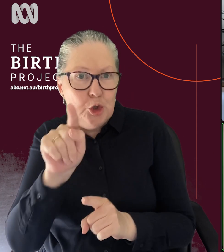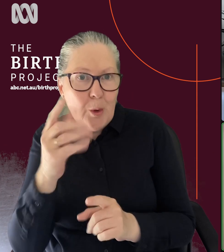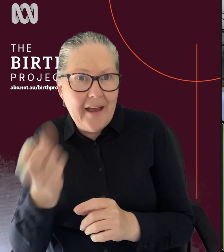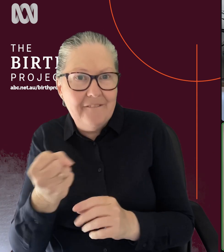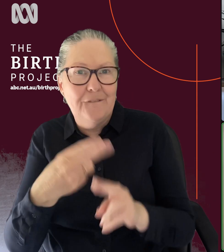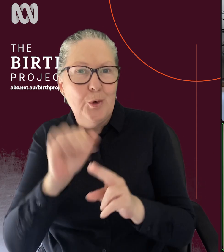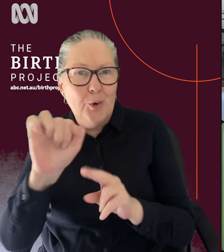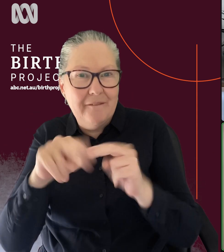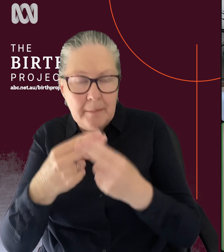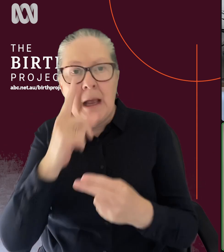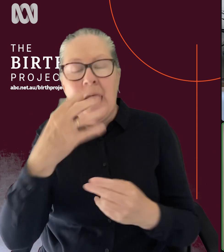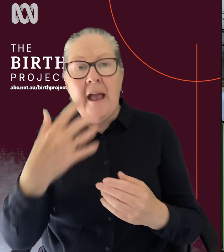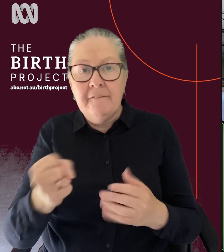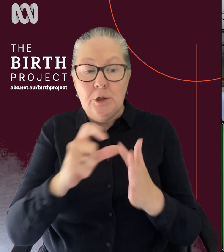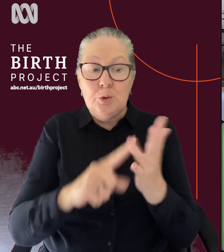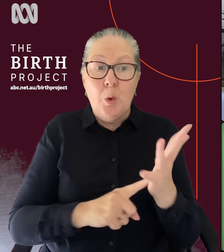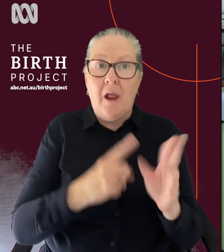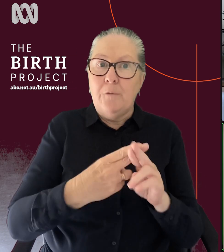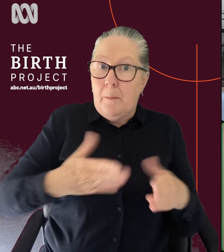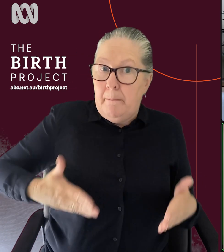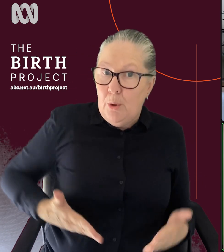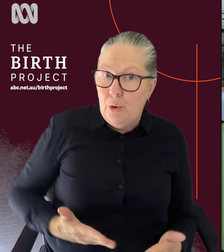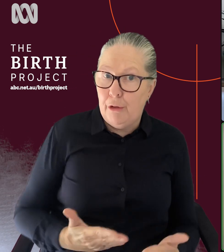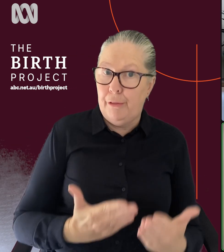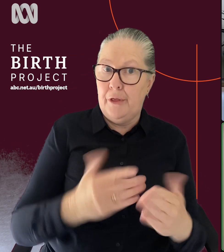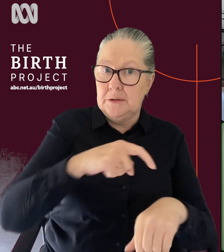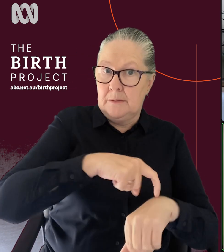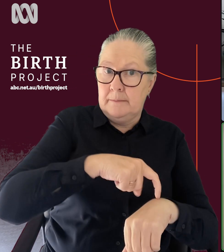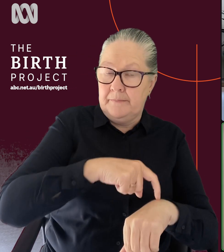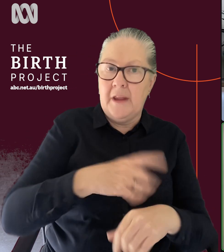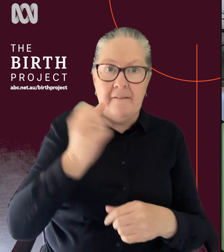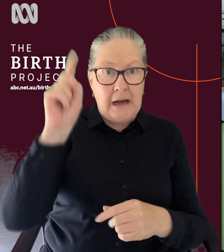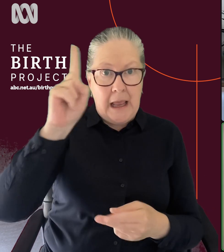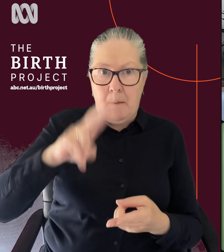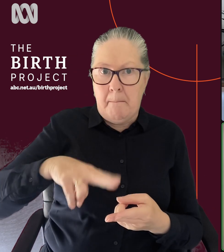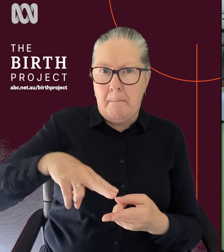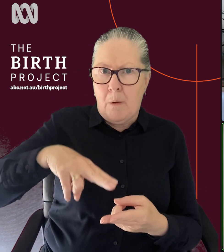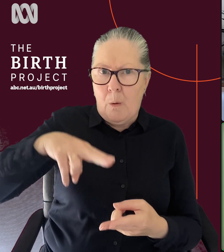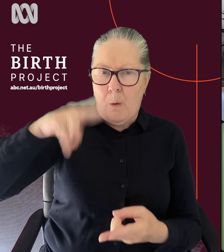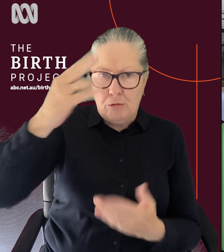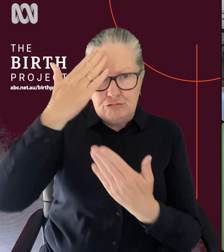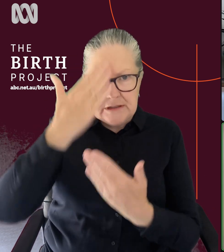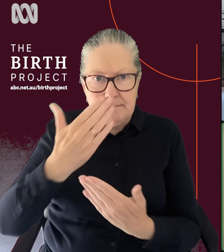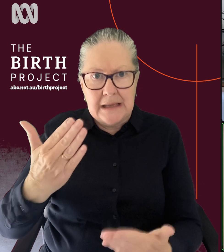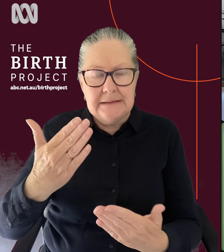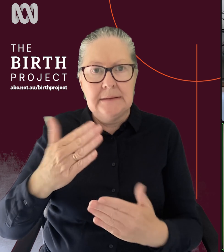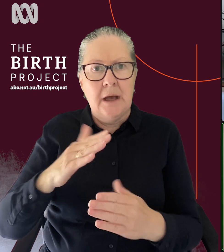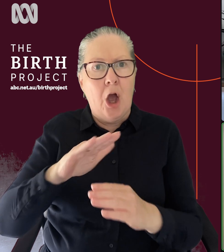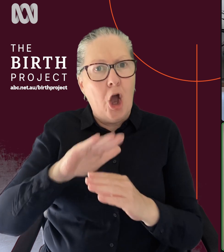your family. And then they can be birth doulas. And I think there's been a huge surge in kind of respecting and honouring that postpartum stage